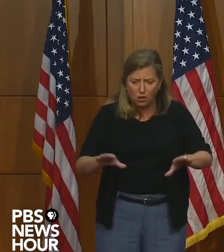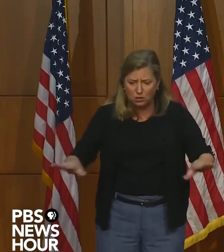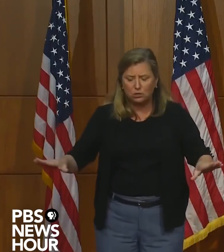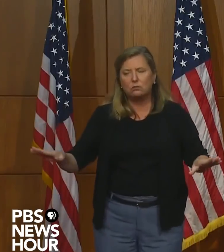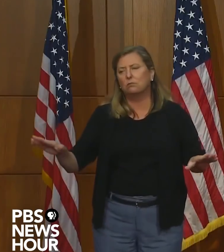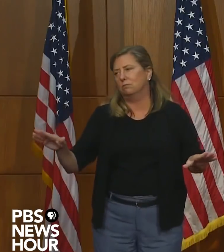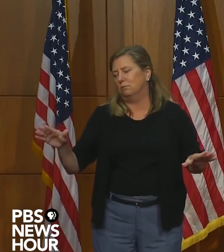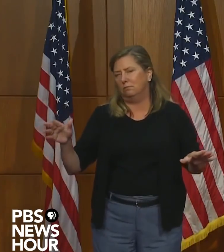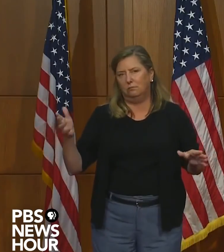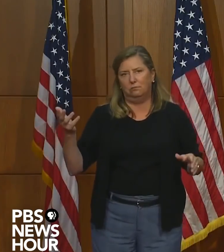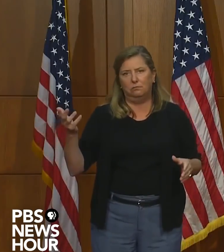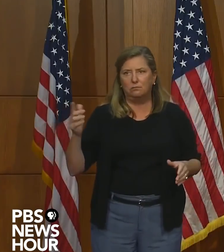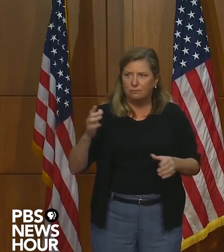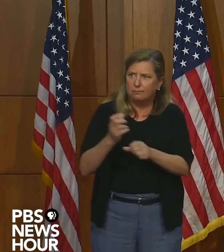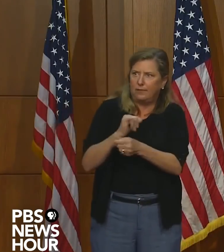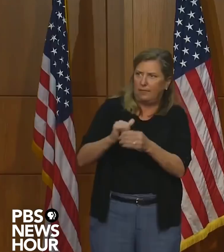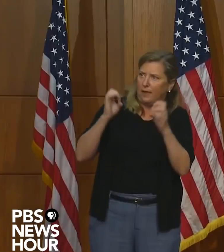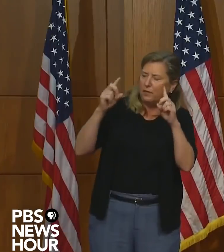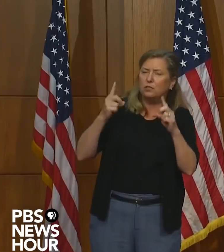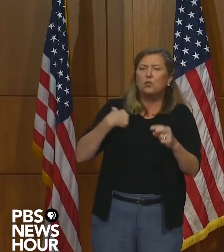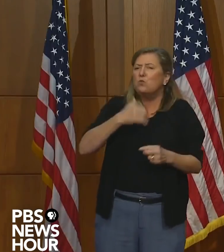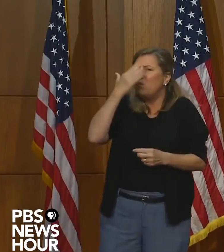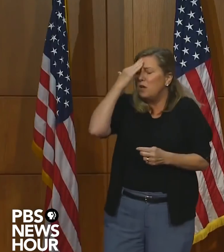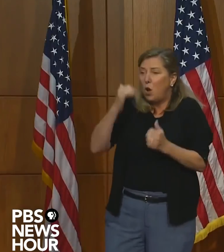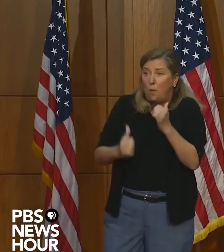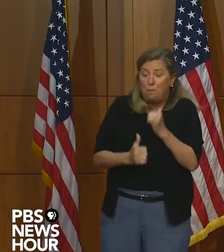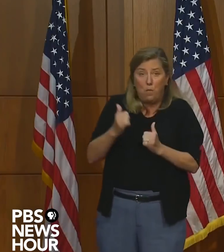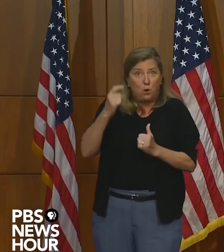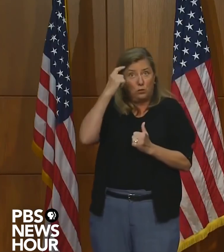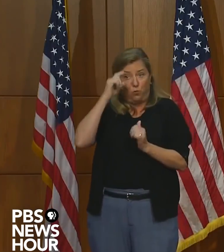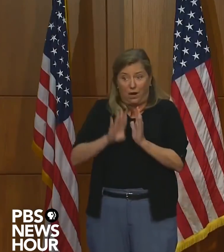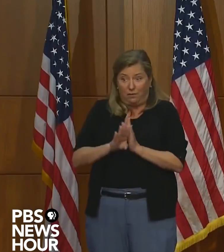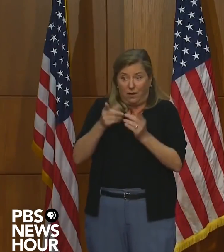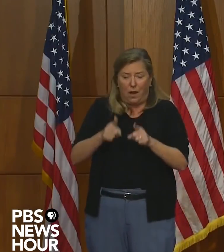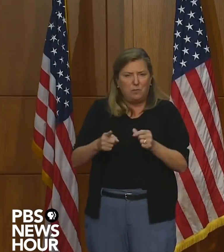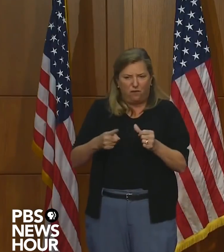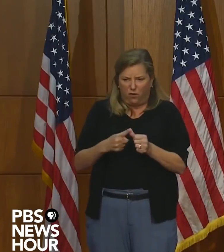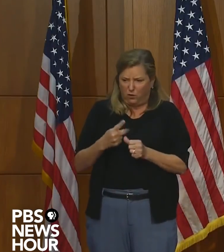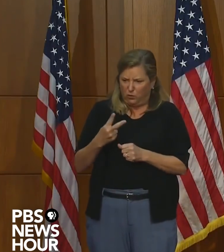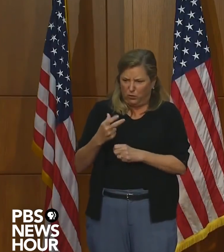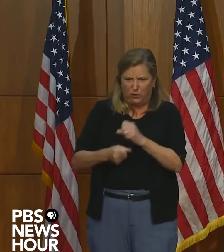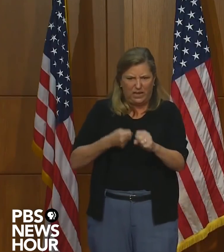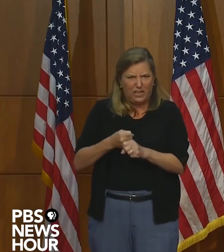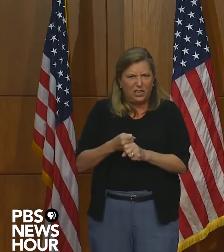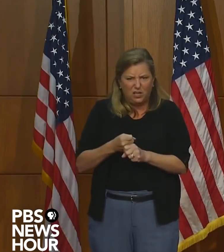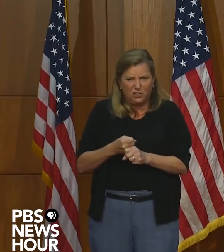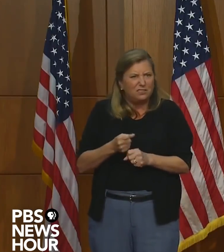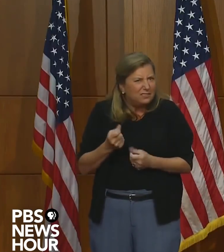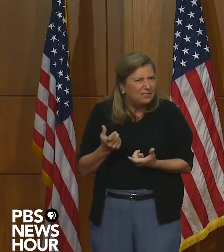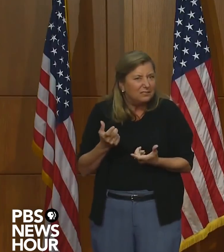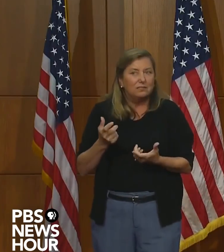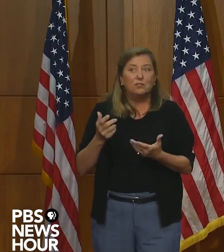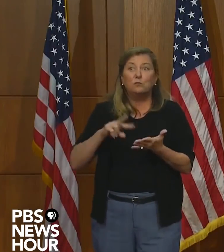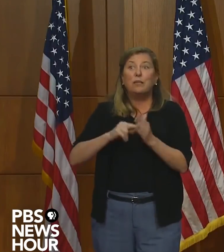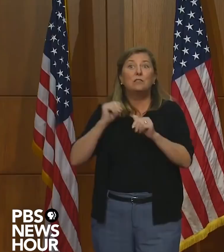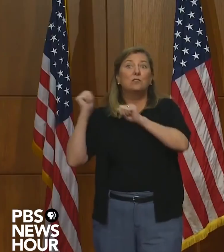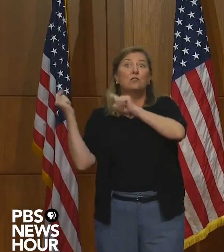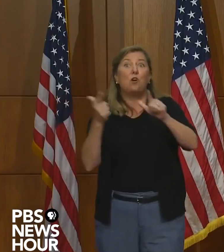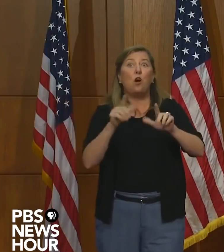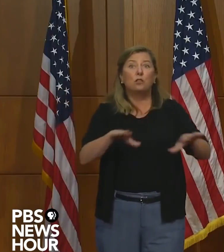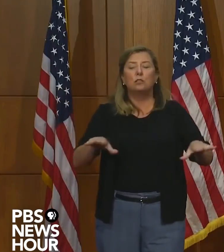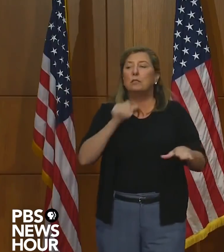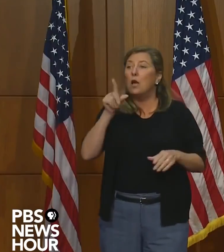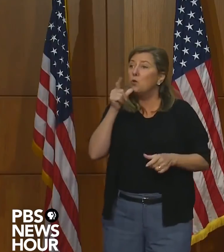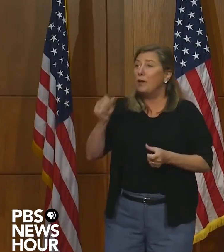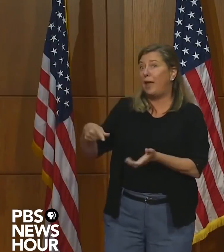because we know that the, the majority of the development of the brain takes place in the first couple of years. And so we want all children, not just those